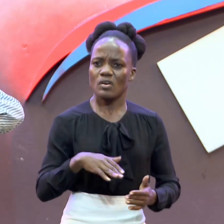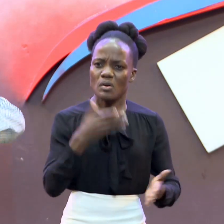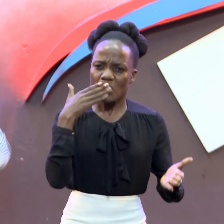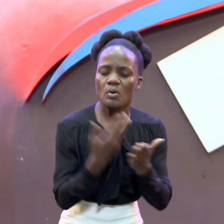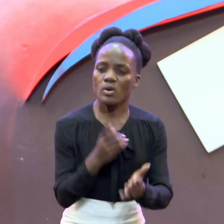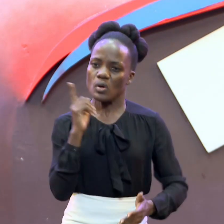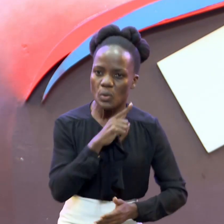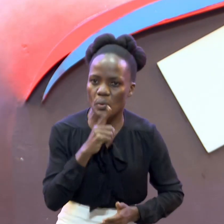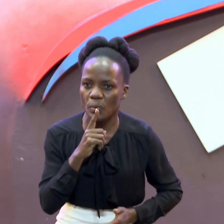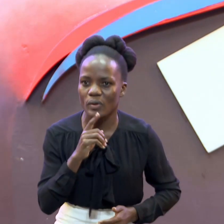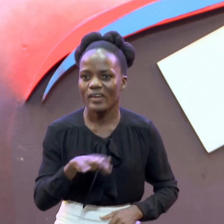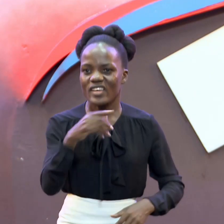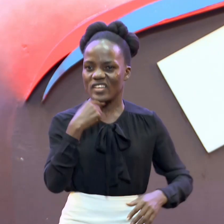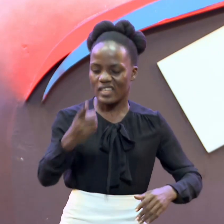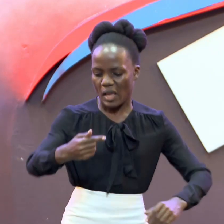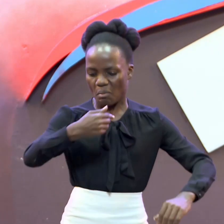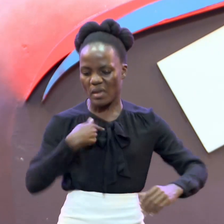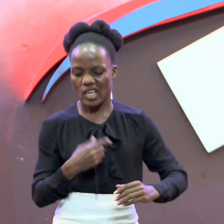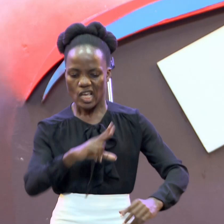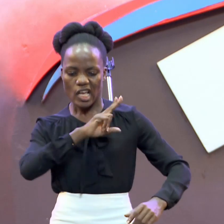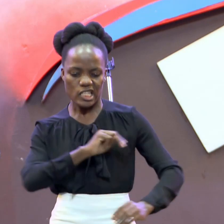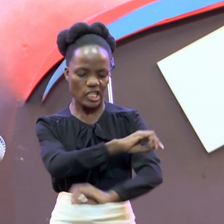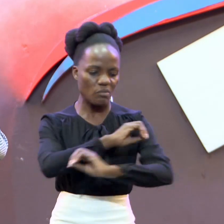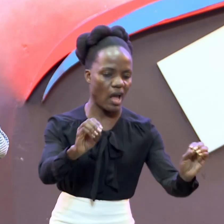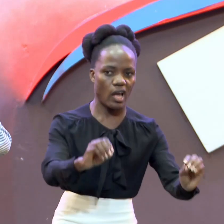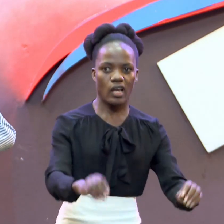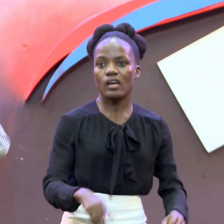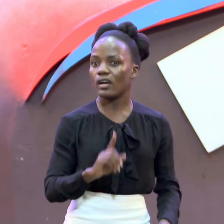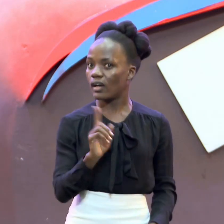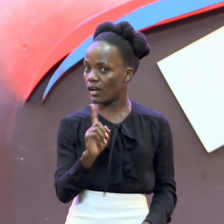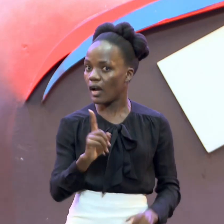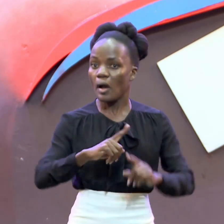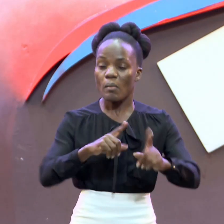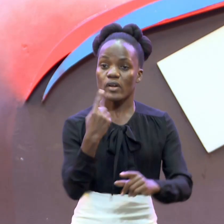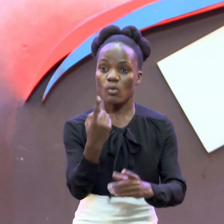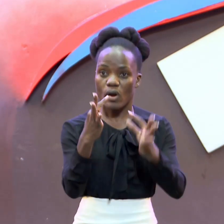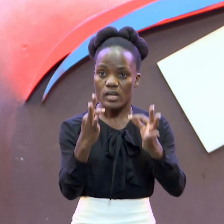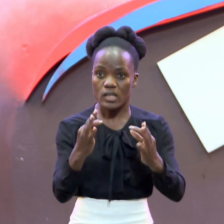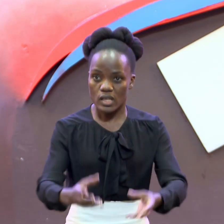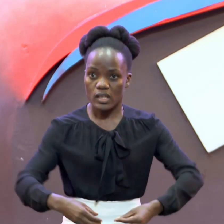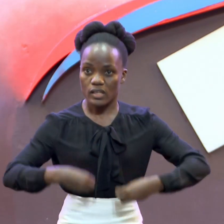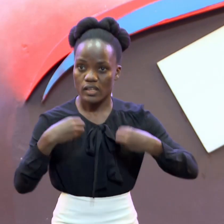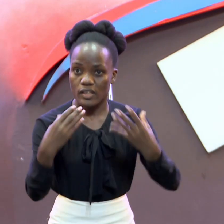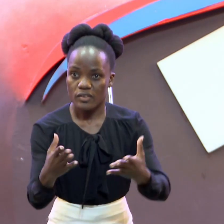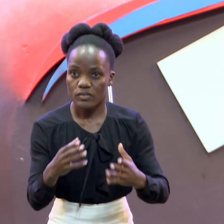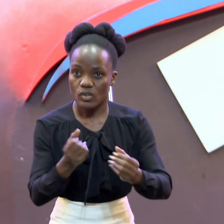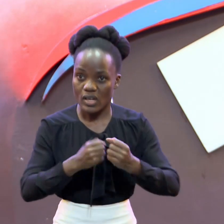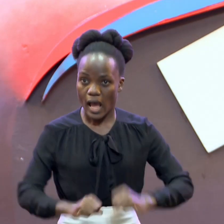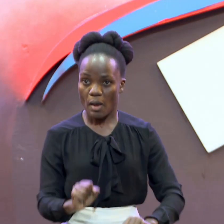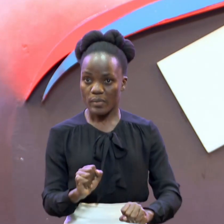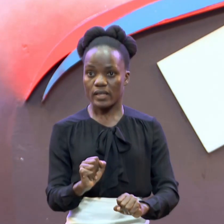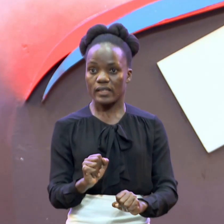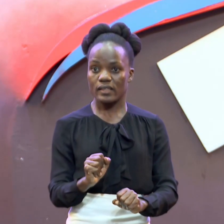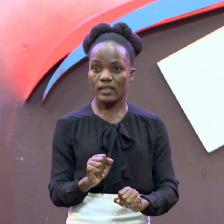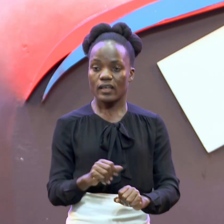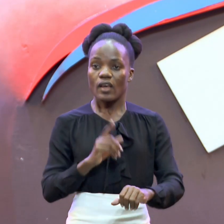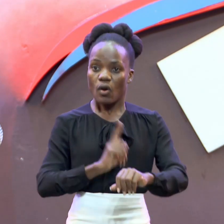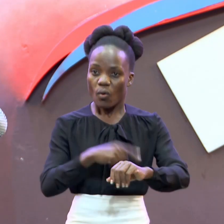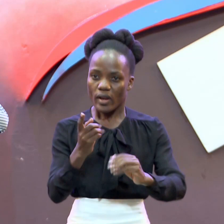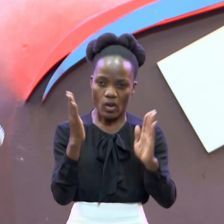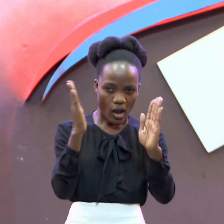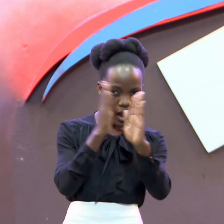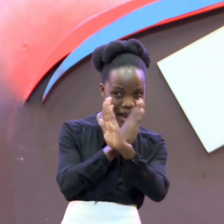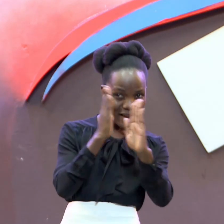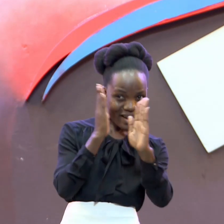overcome Sin But one of the Things that Really gives us The ability Is the Word of God When we hide That Word